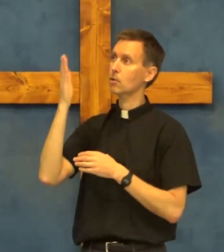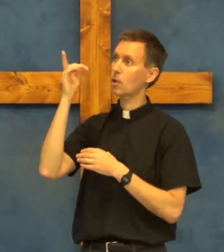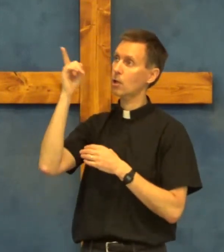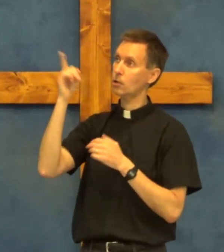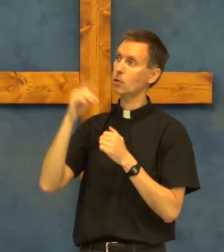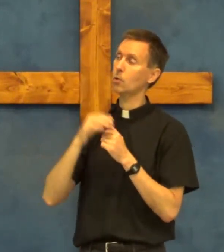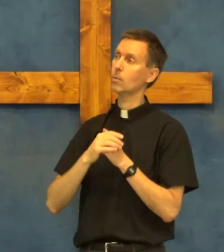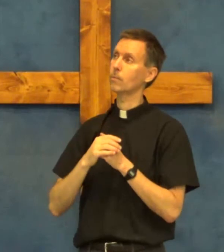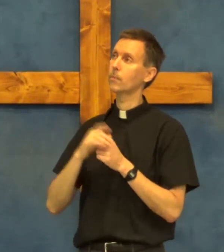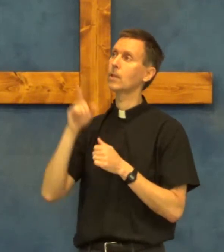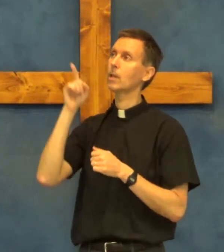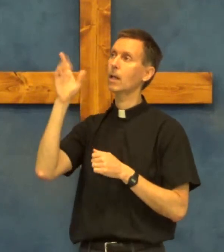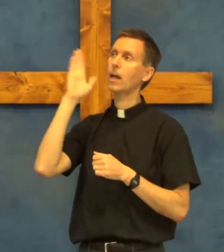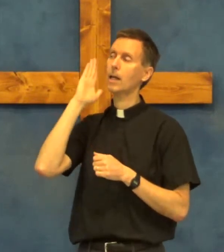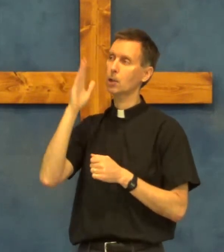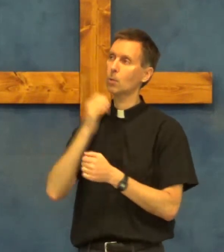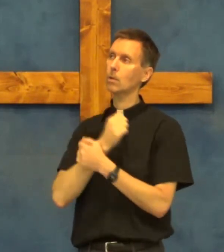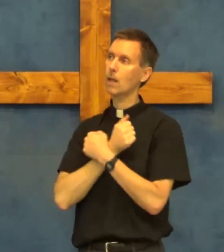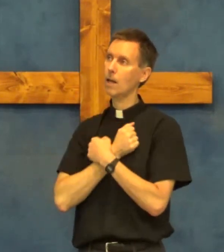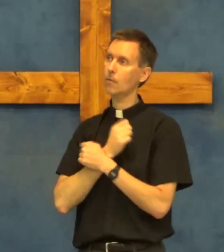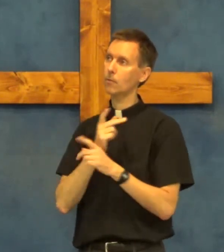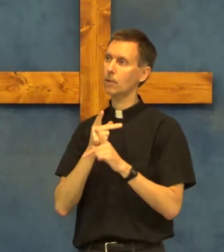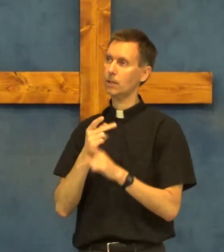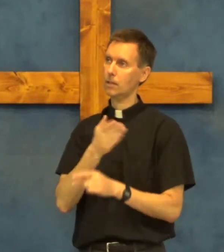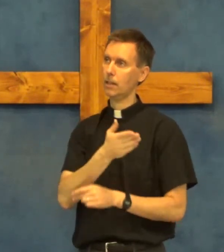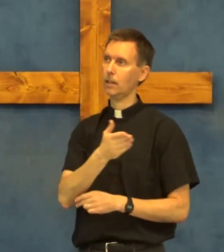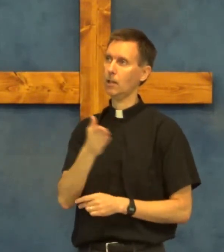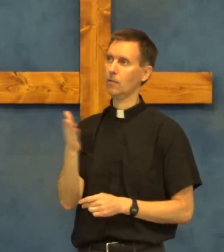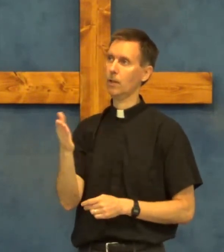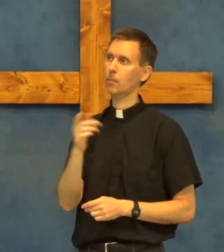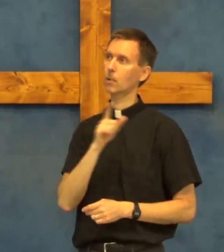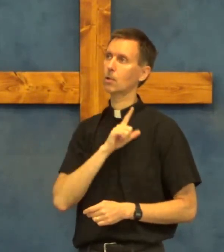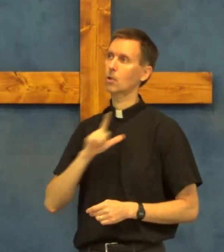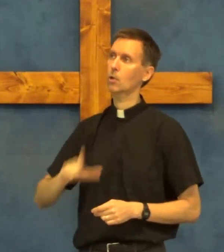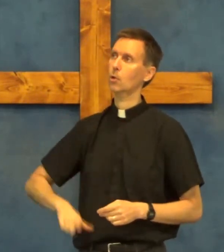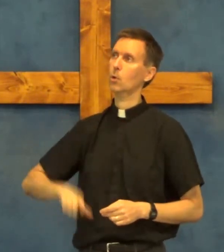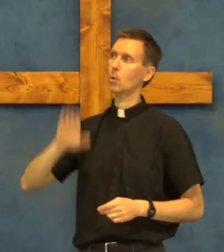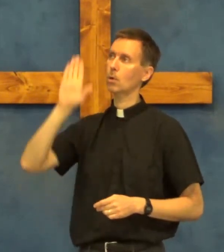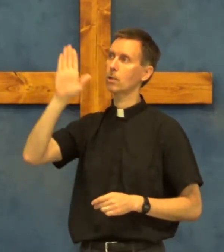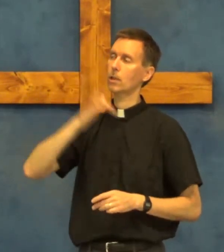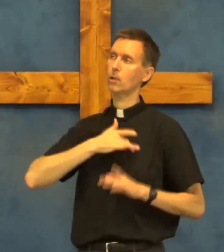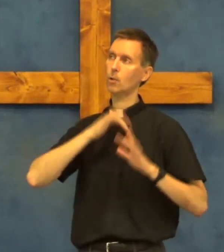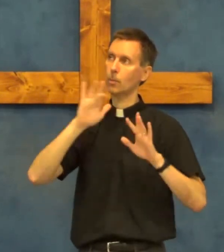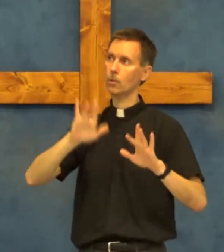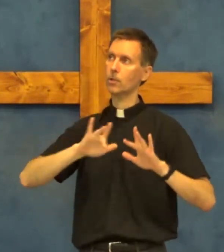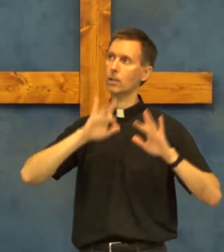on you and you will love and take care of them Lord in your mercy